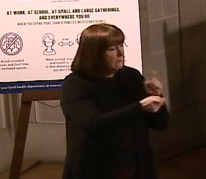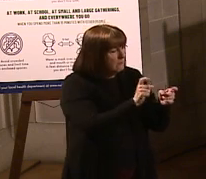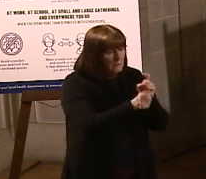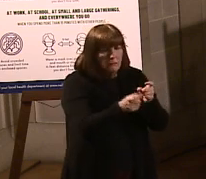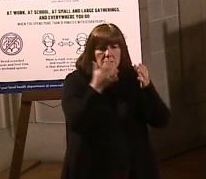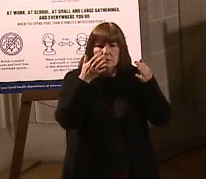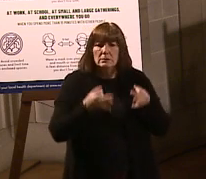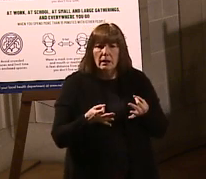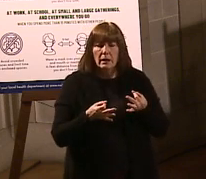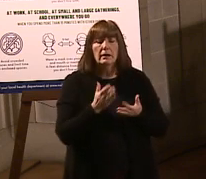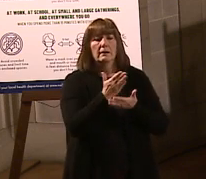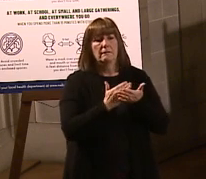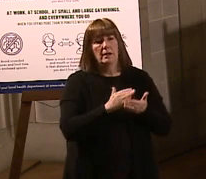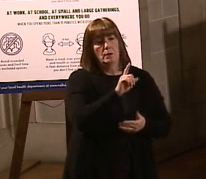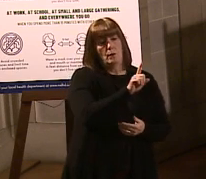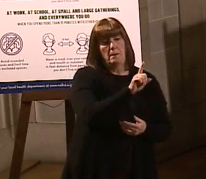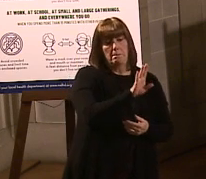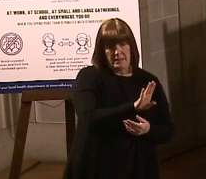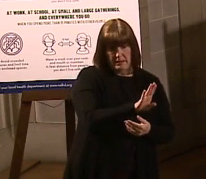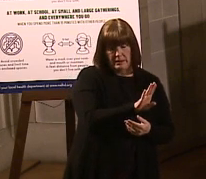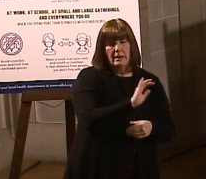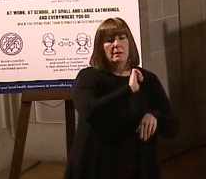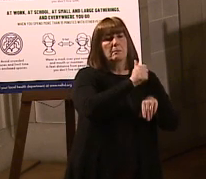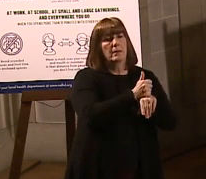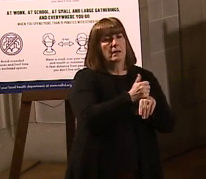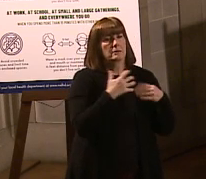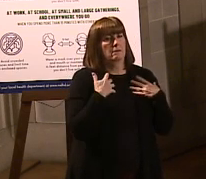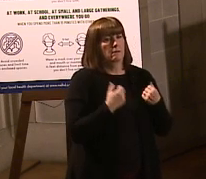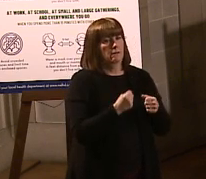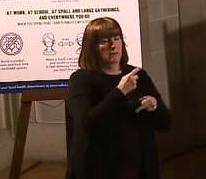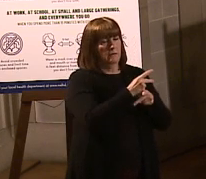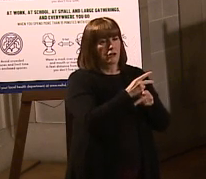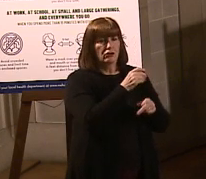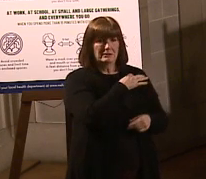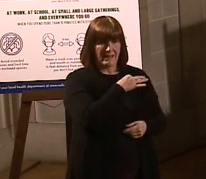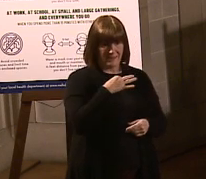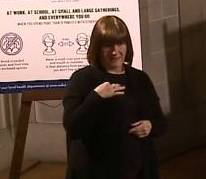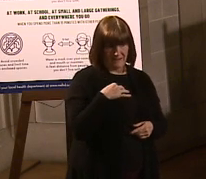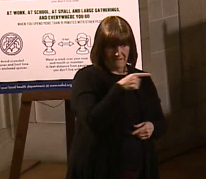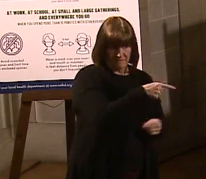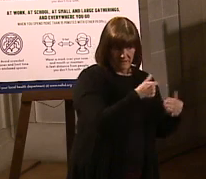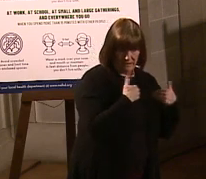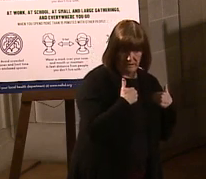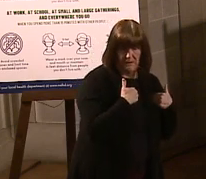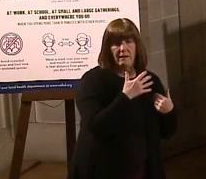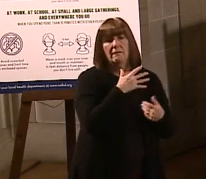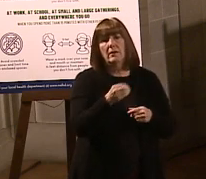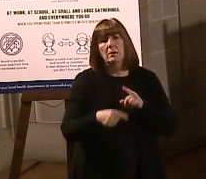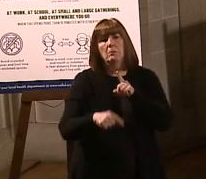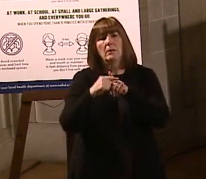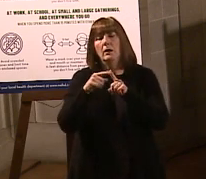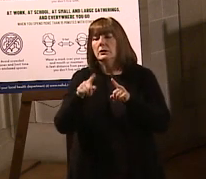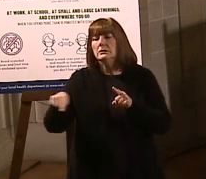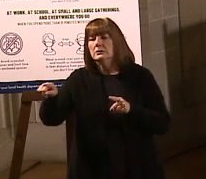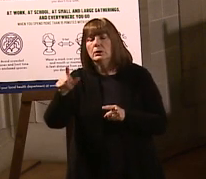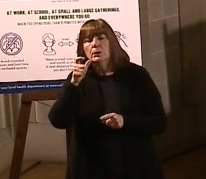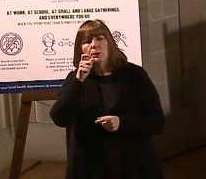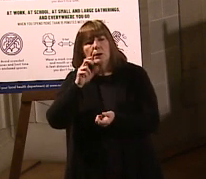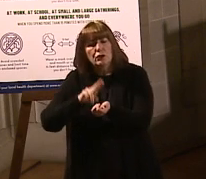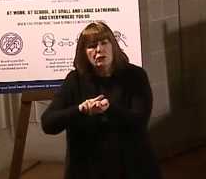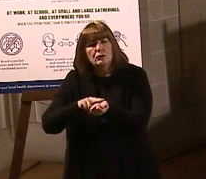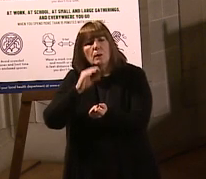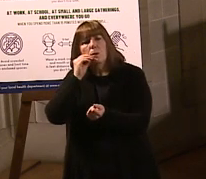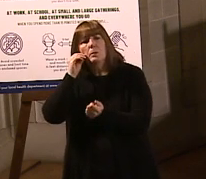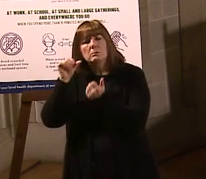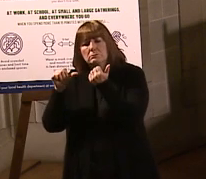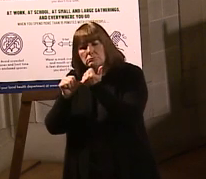For phase 1B, we allocated based on healthcare staff counts and also the additional long-term care facilities that did not fall under the